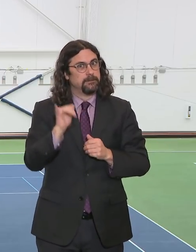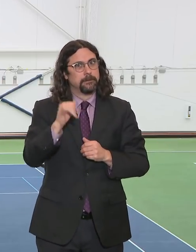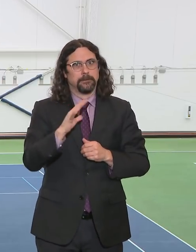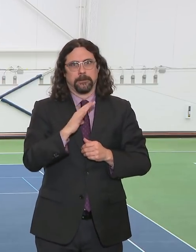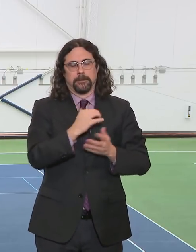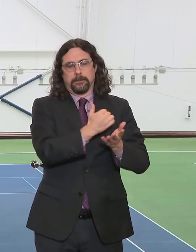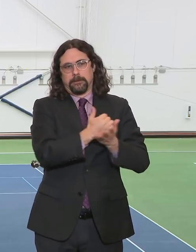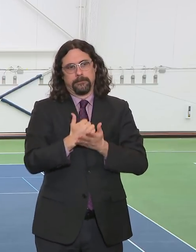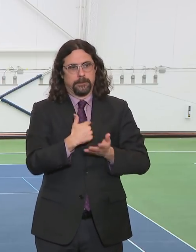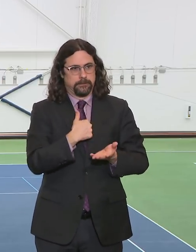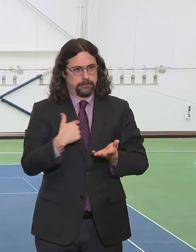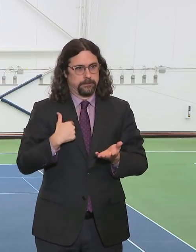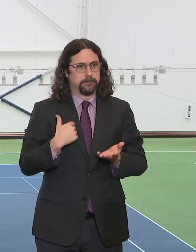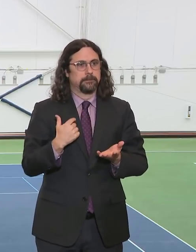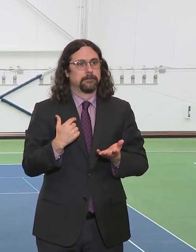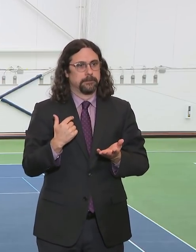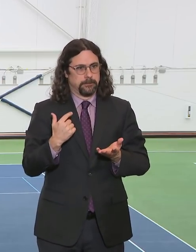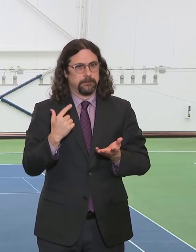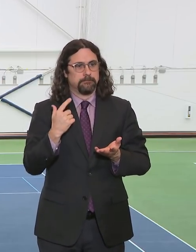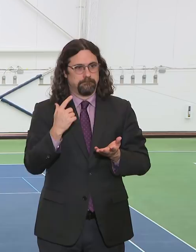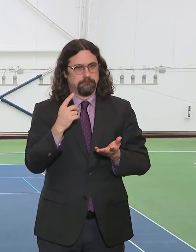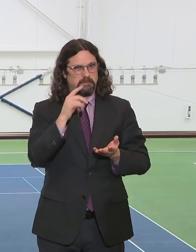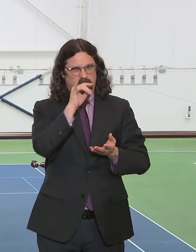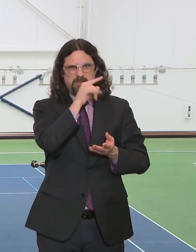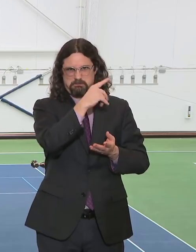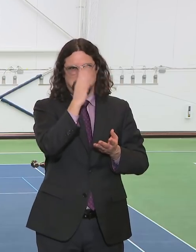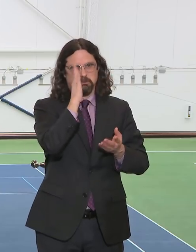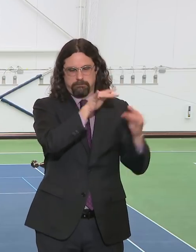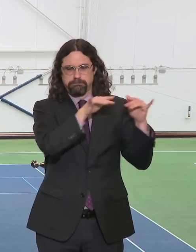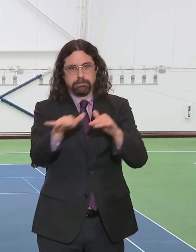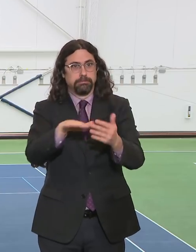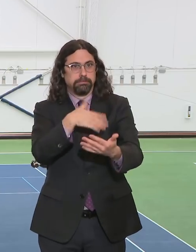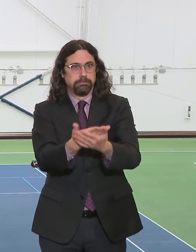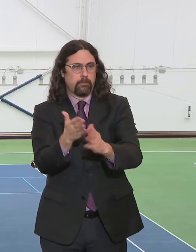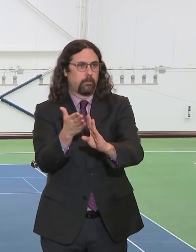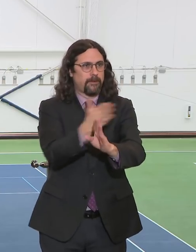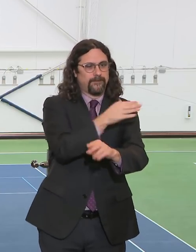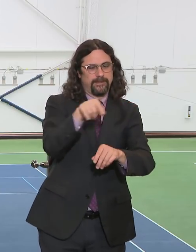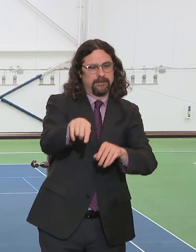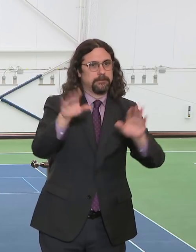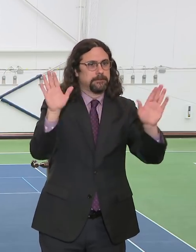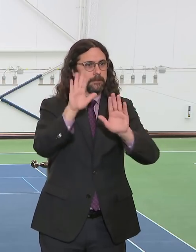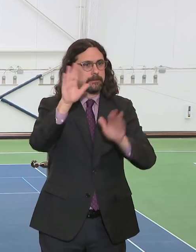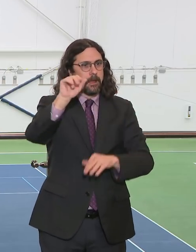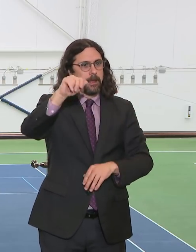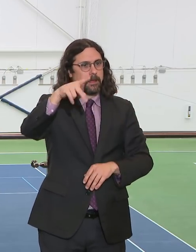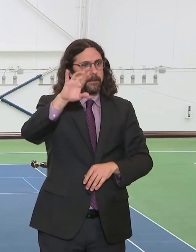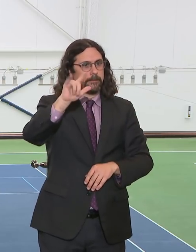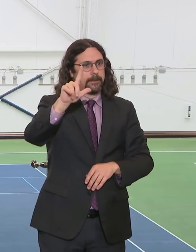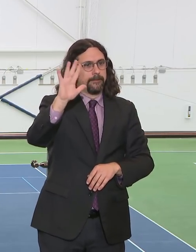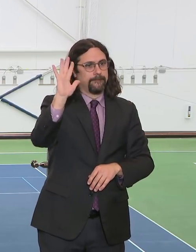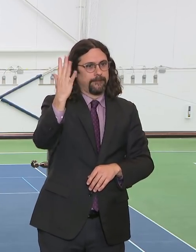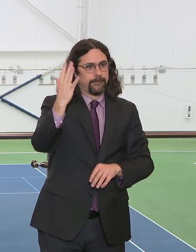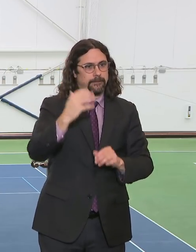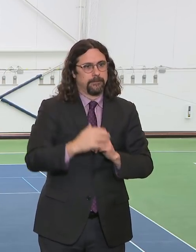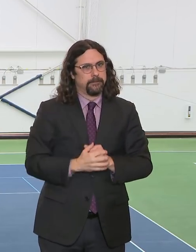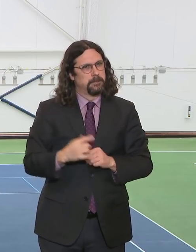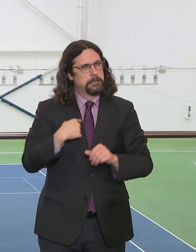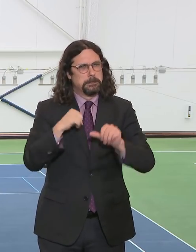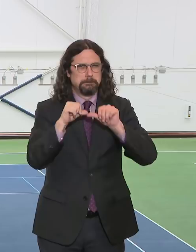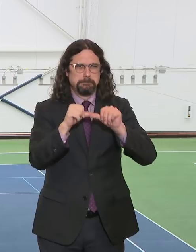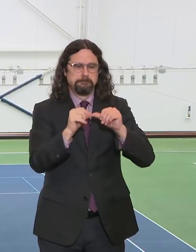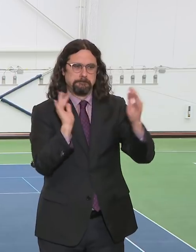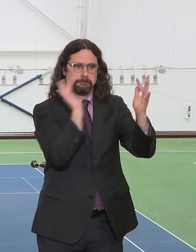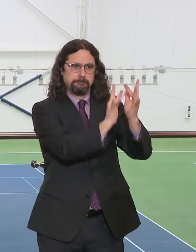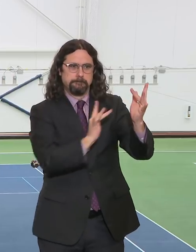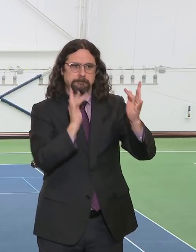I have reiterated that need and that request. And I have to say in many ways it's a demand because this is